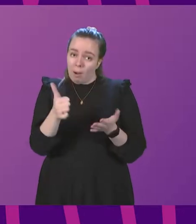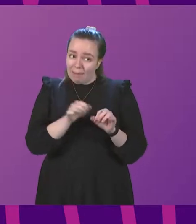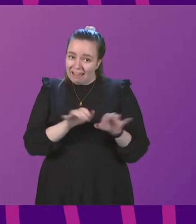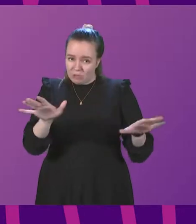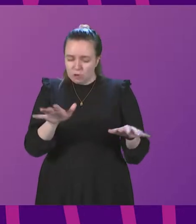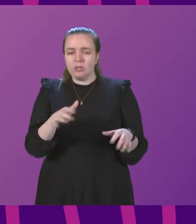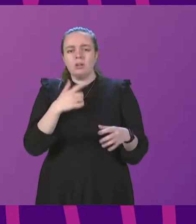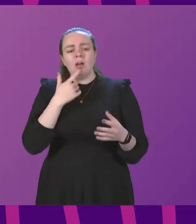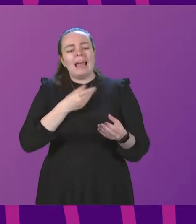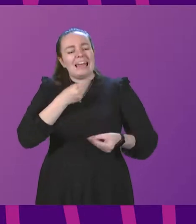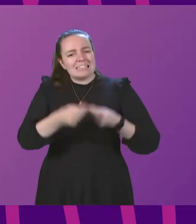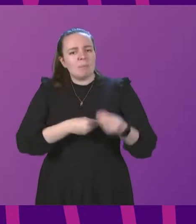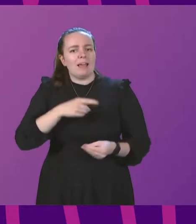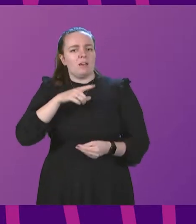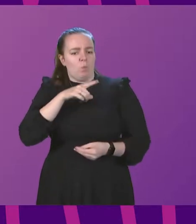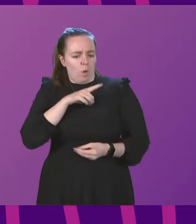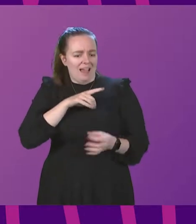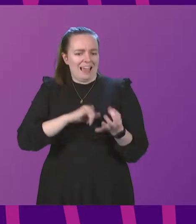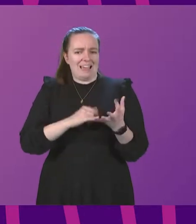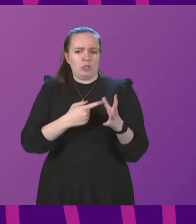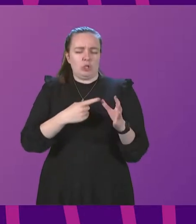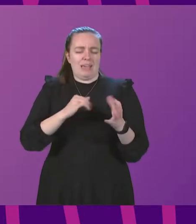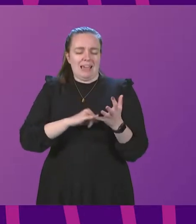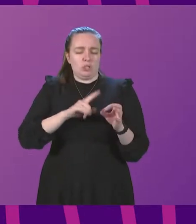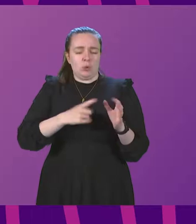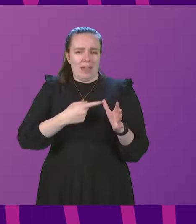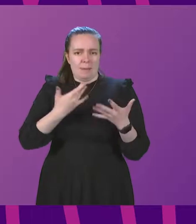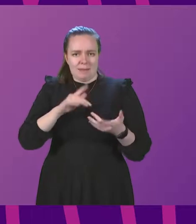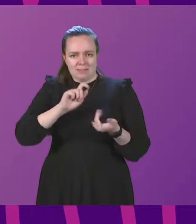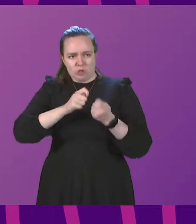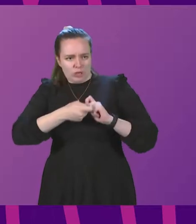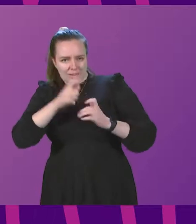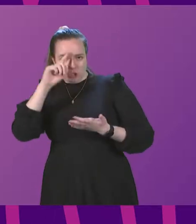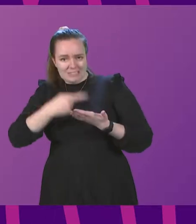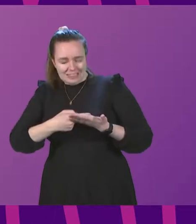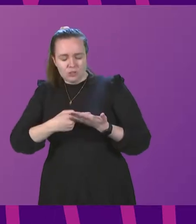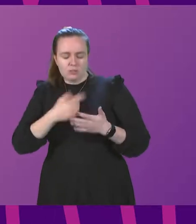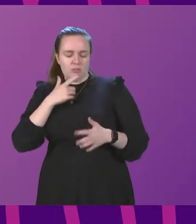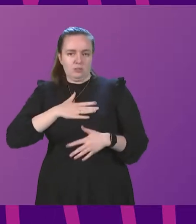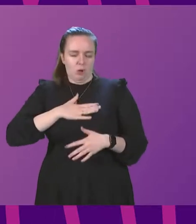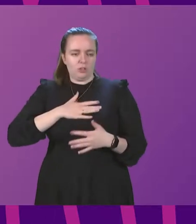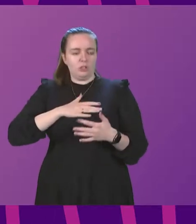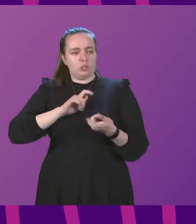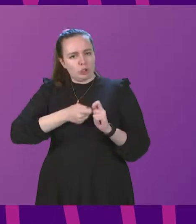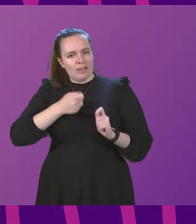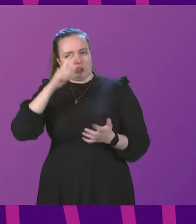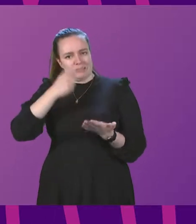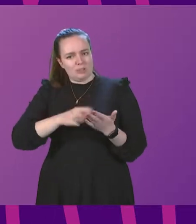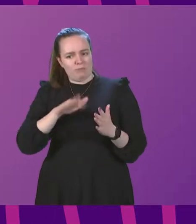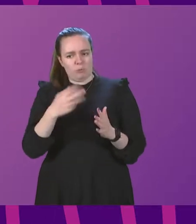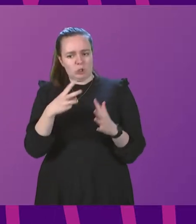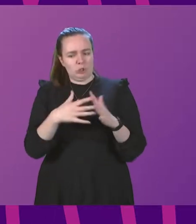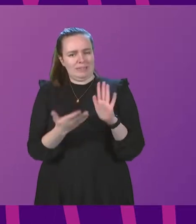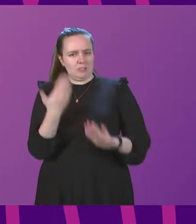the rationale that the SQA have reached to change their position from only two weeks ago